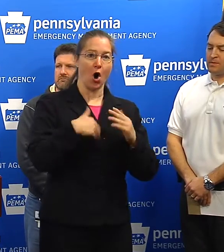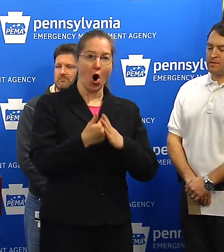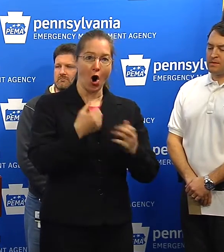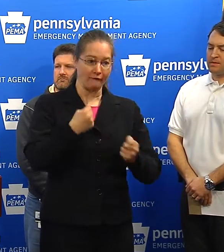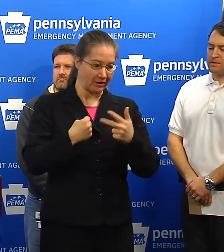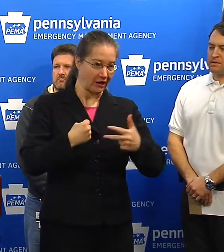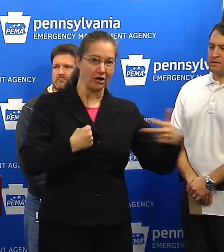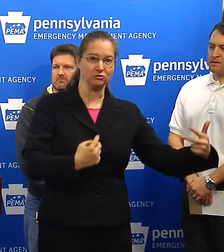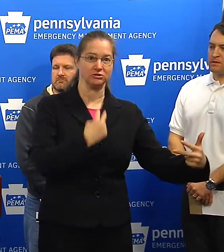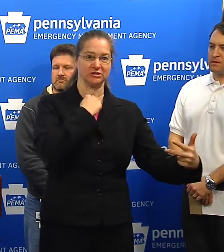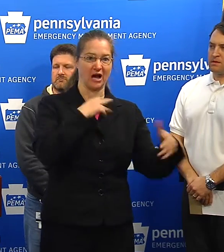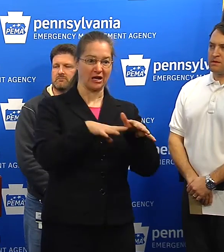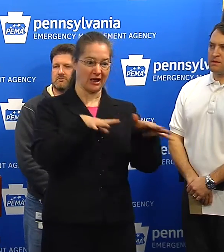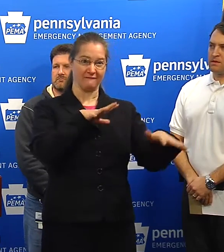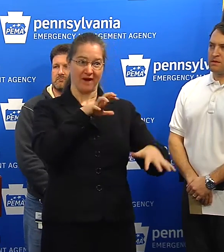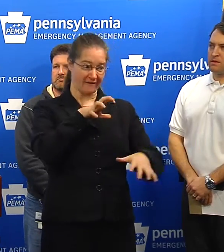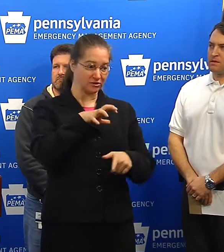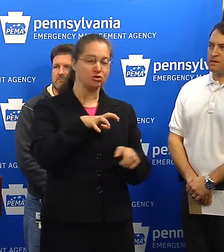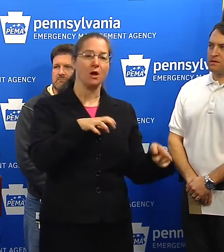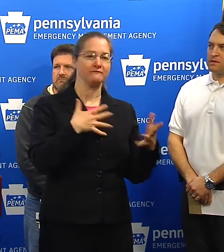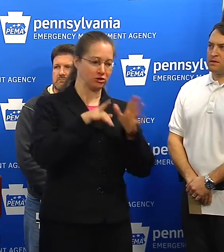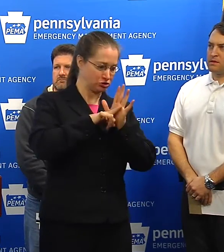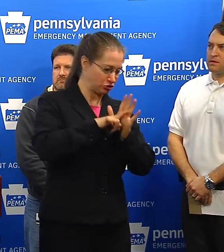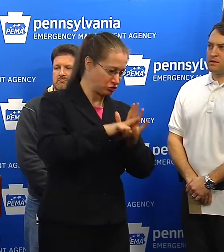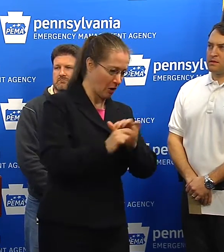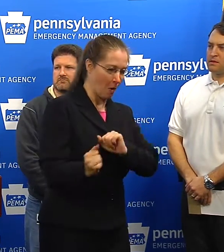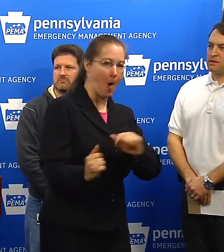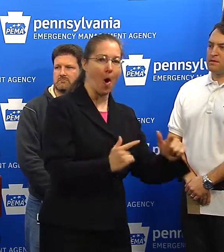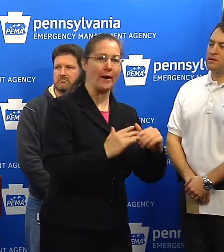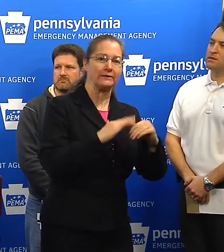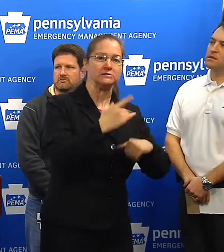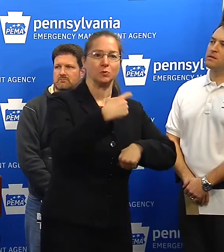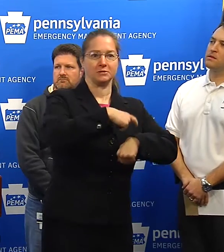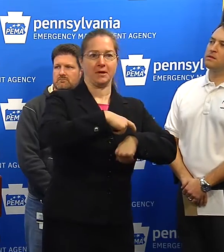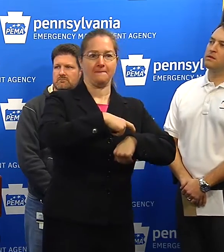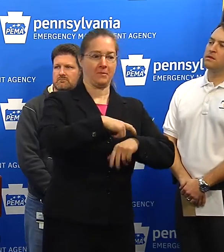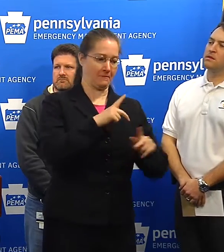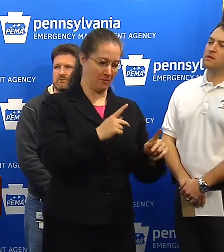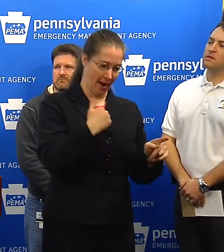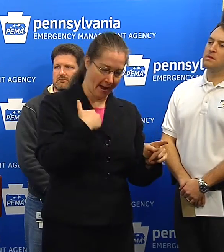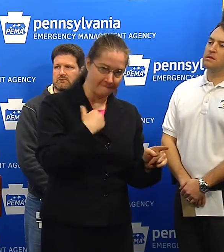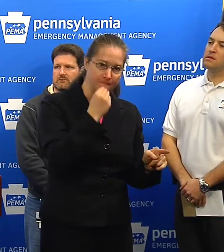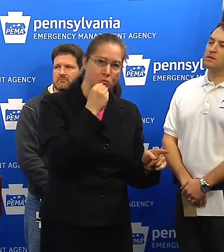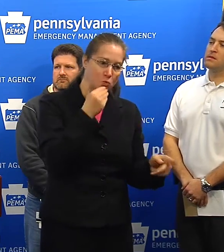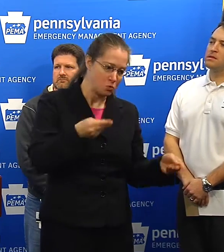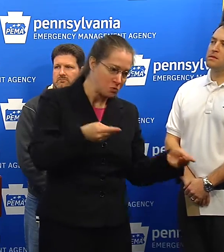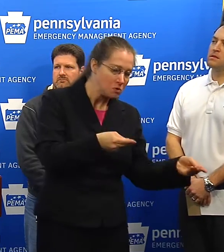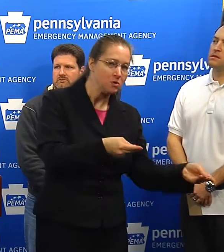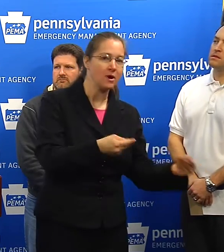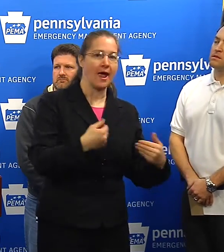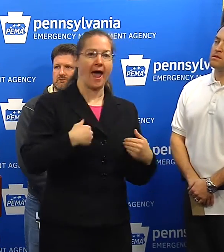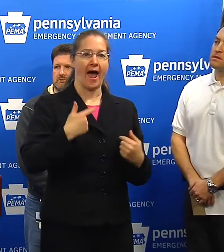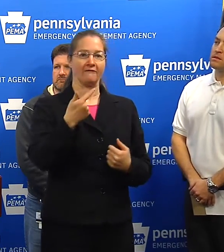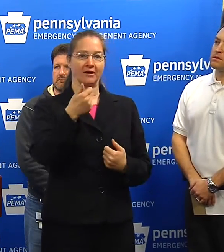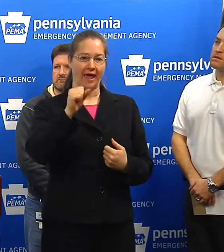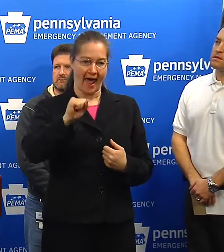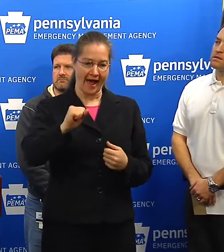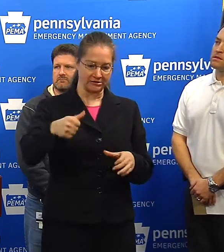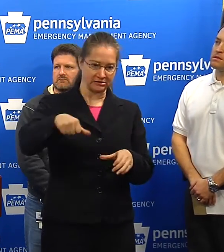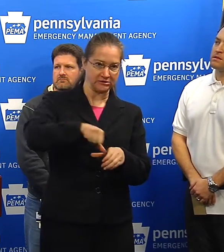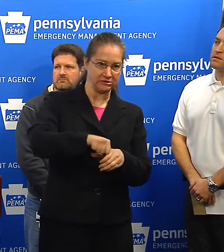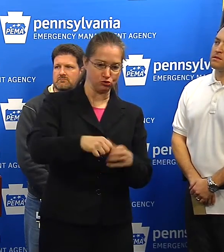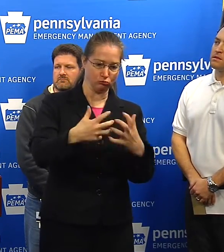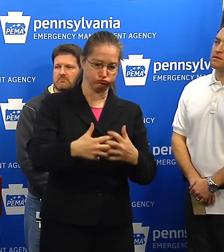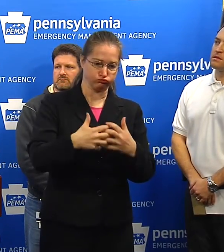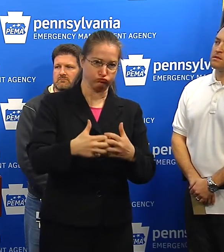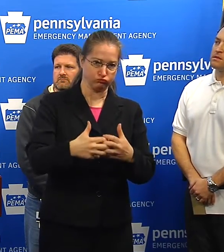once that's trapped out there, and to make sure that the people have food, to make sure that they have fuel to keep the engines running